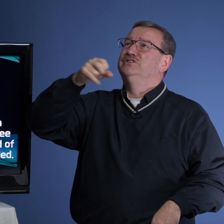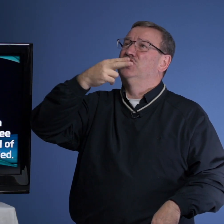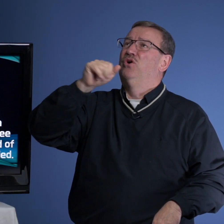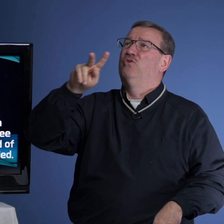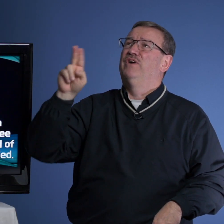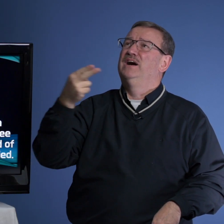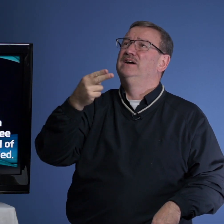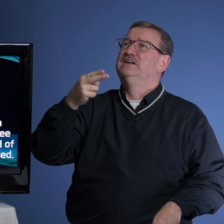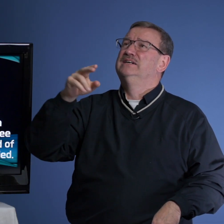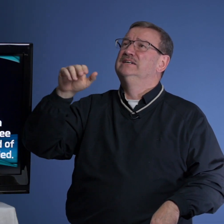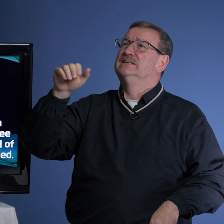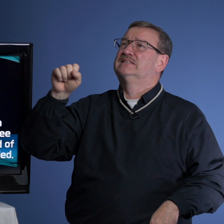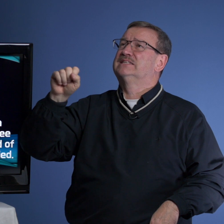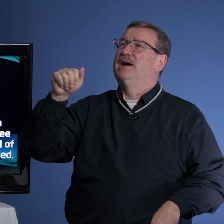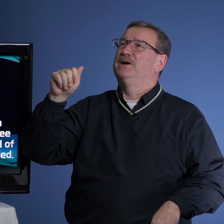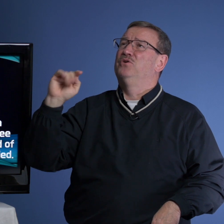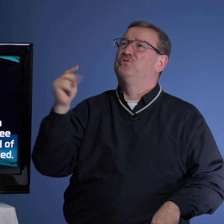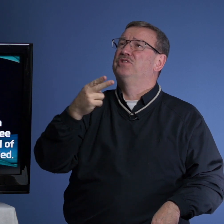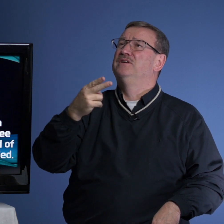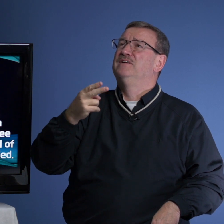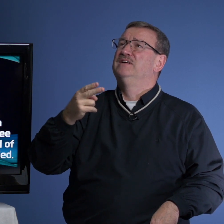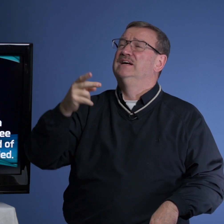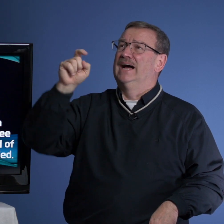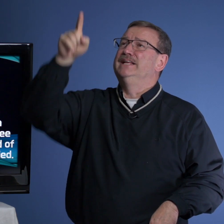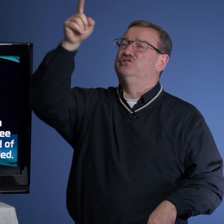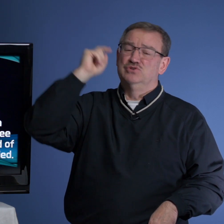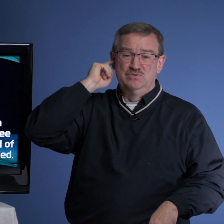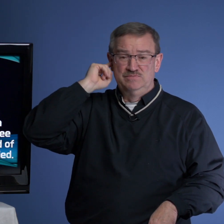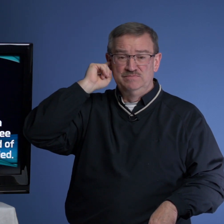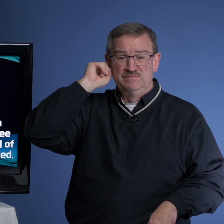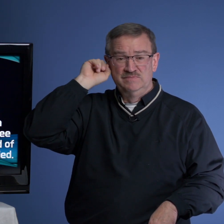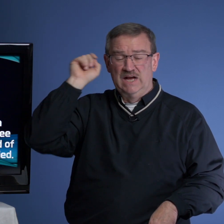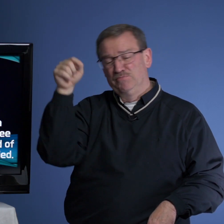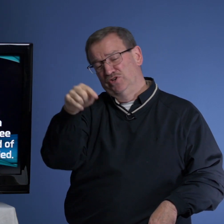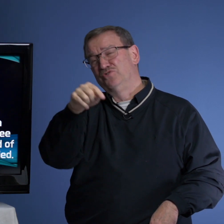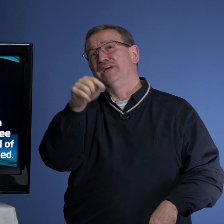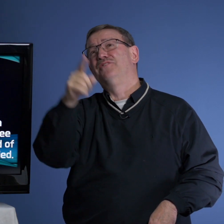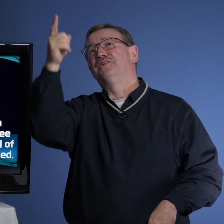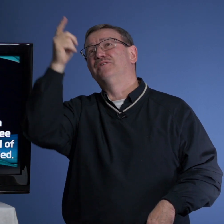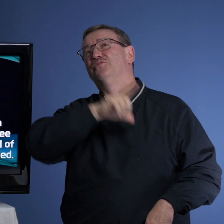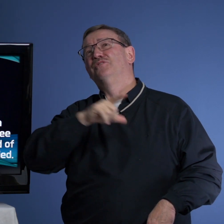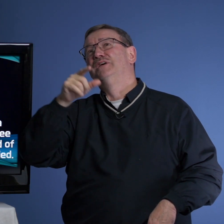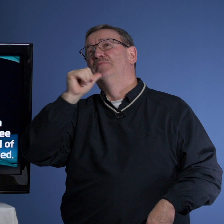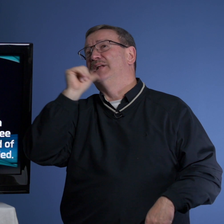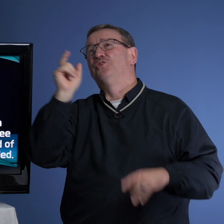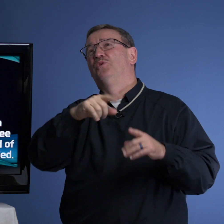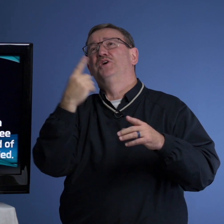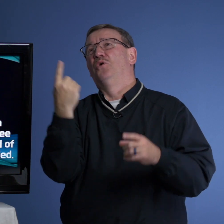Jehovah, Sabaoth, I need you. I'm going to go down there, Lord, but I don't want to go